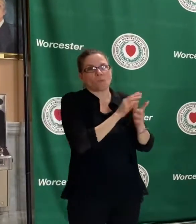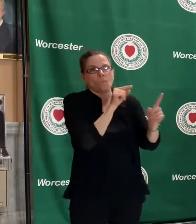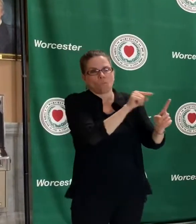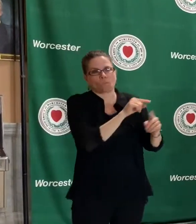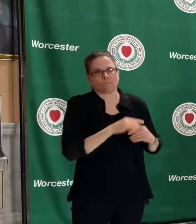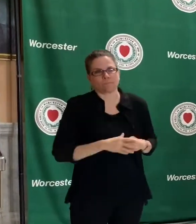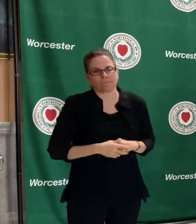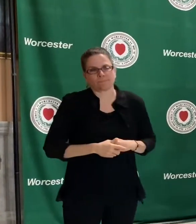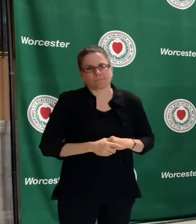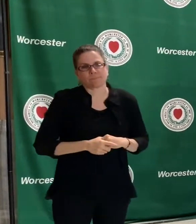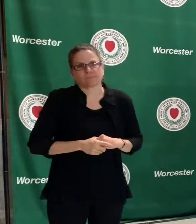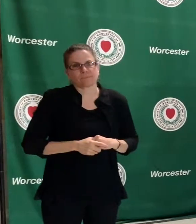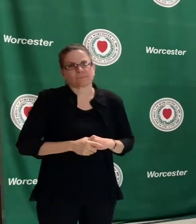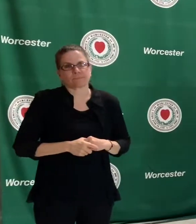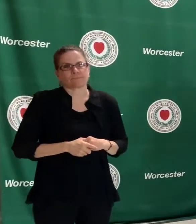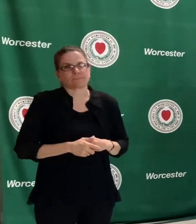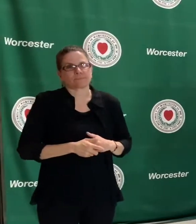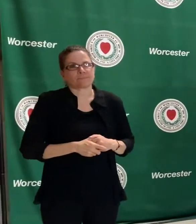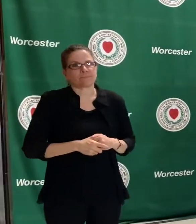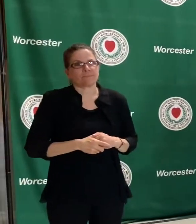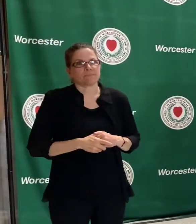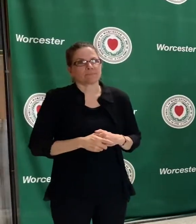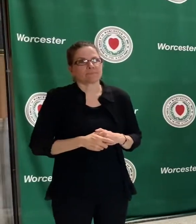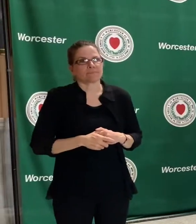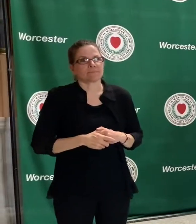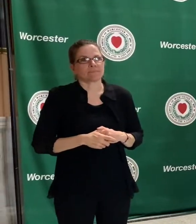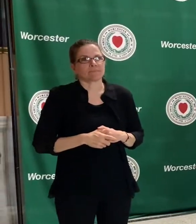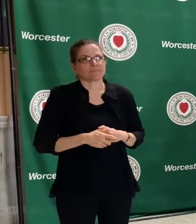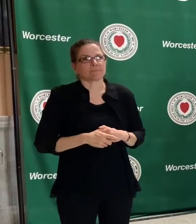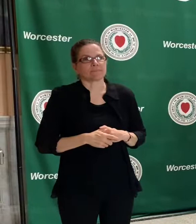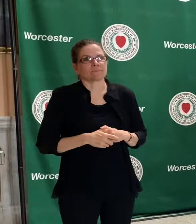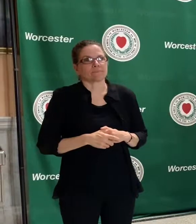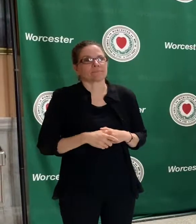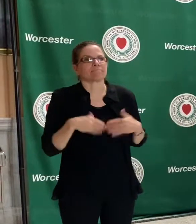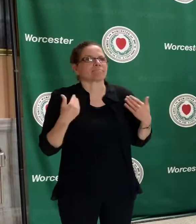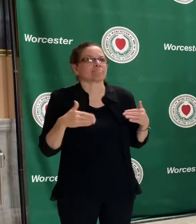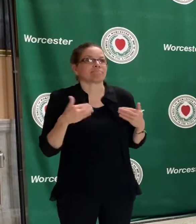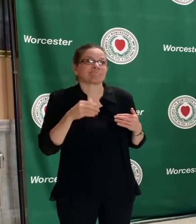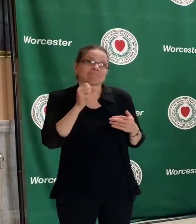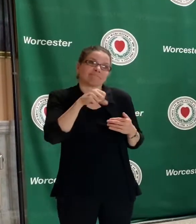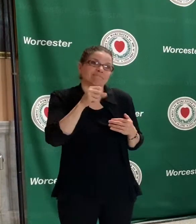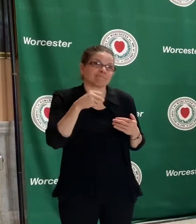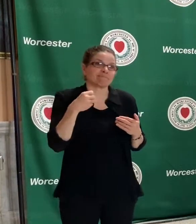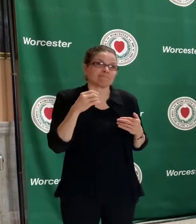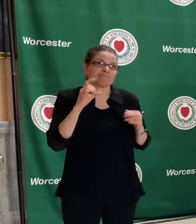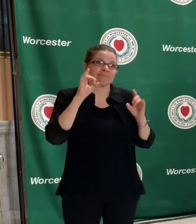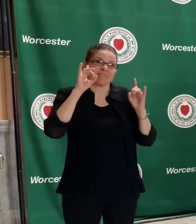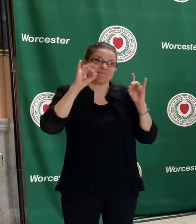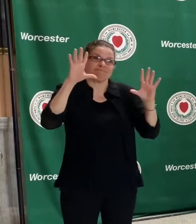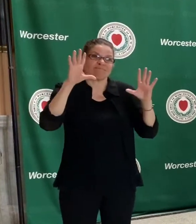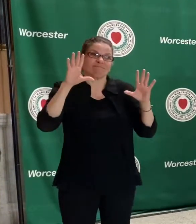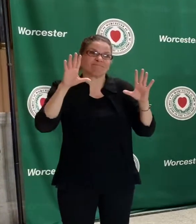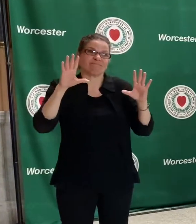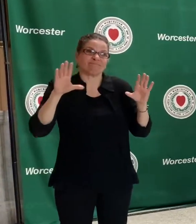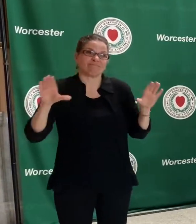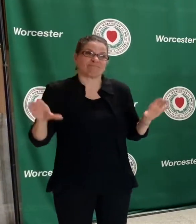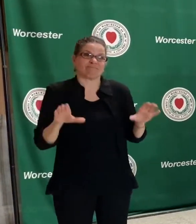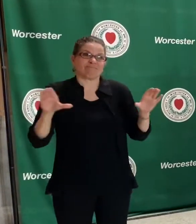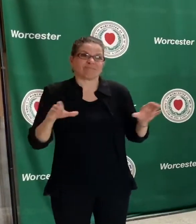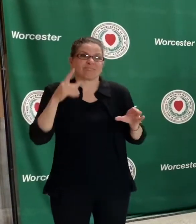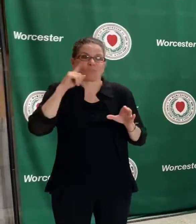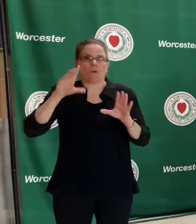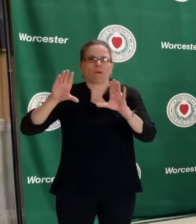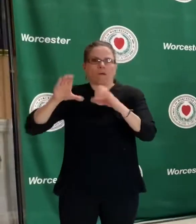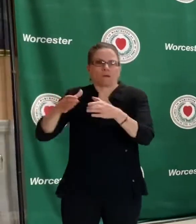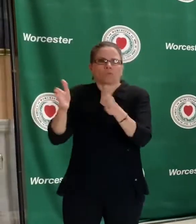some really troubling actions by a very small handful of individuals who